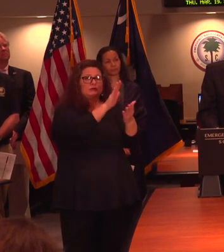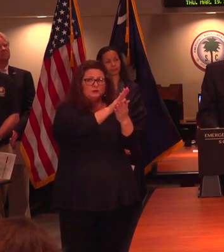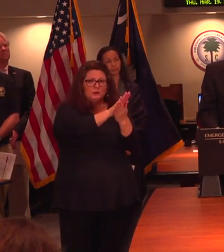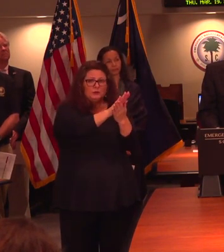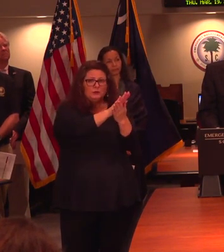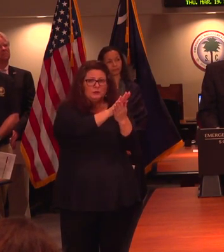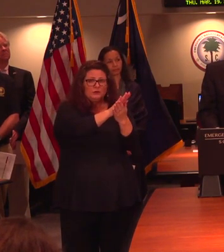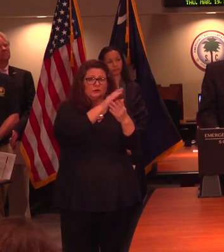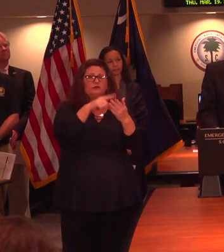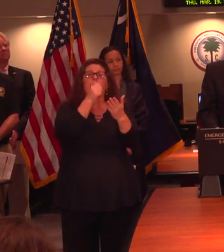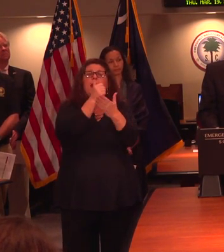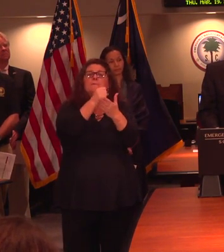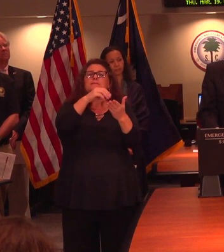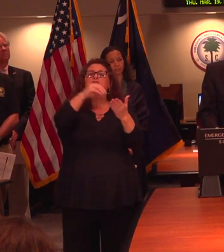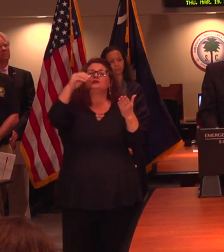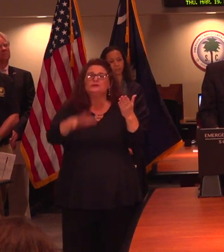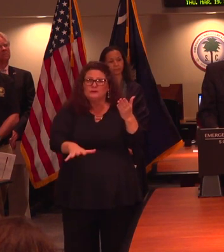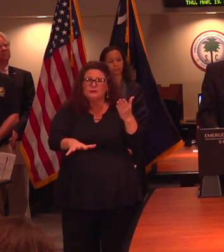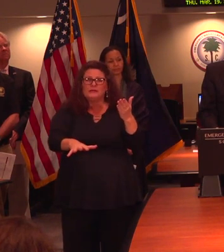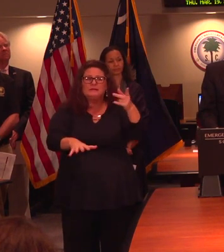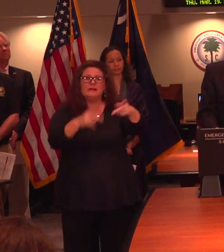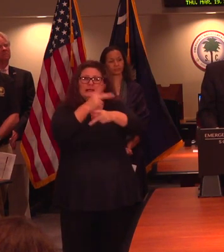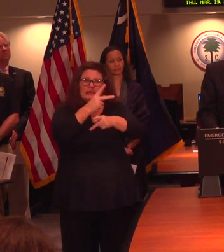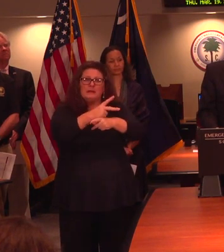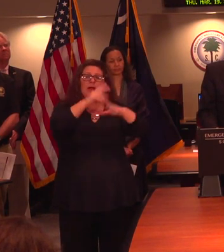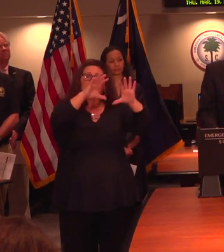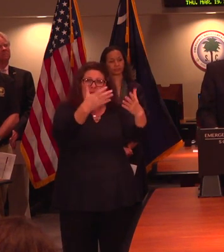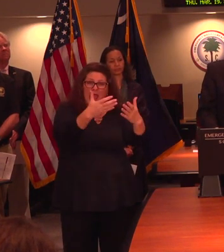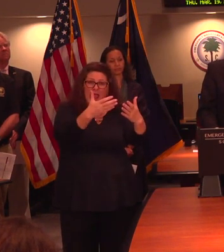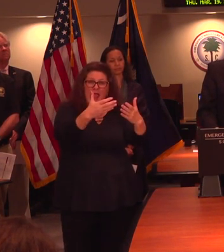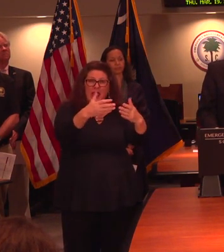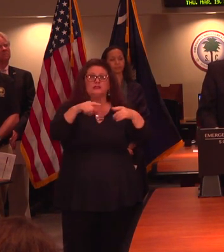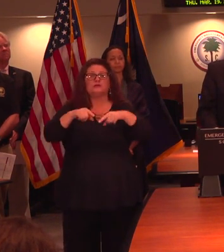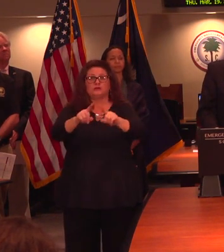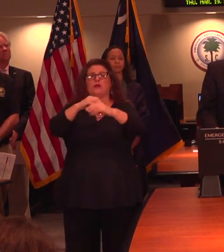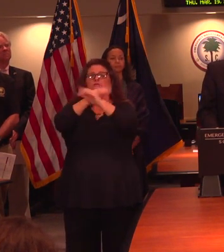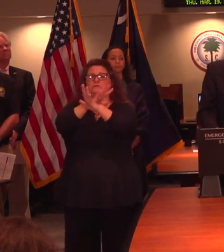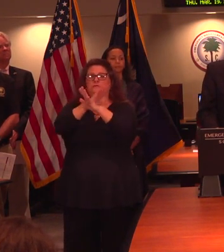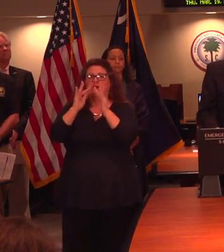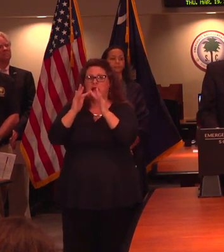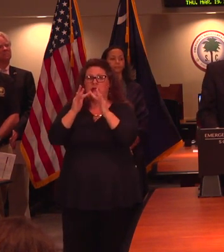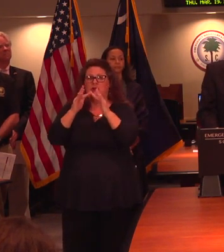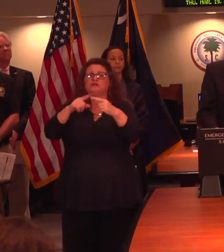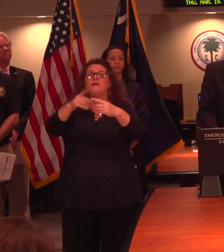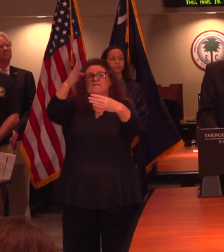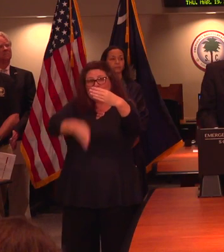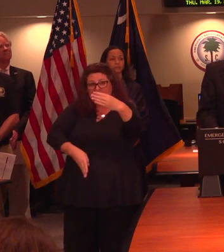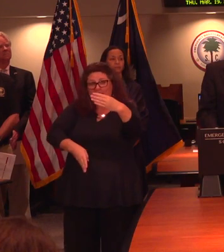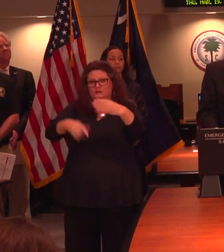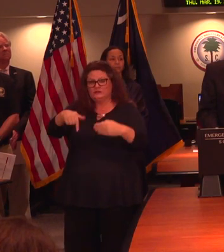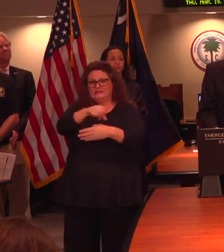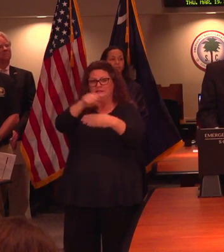student's ability to continue taking classes online this semester. So they can finish this semester